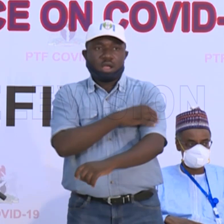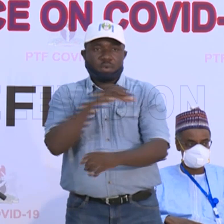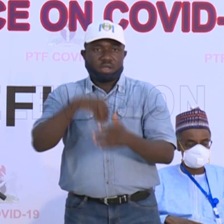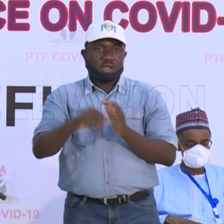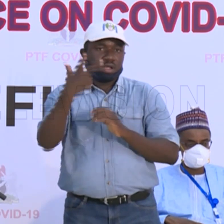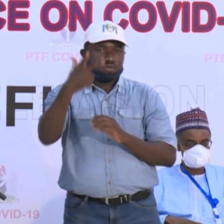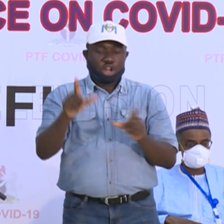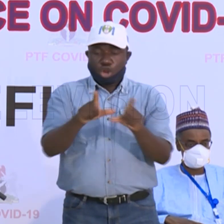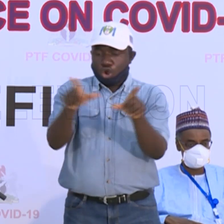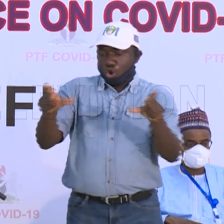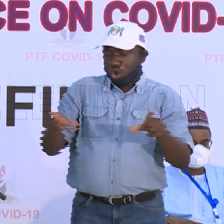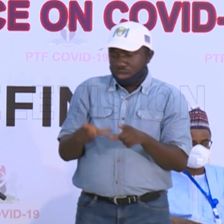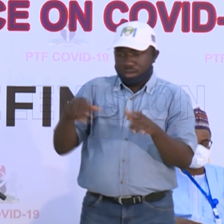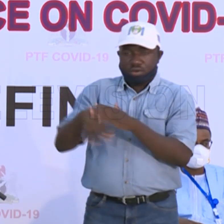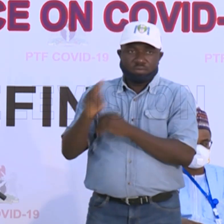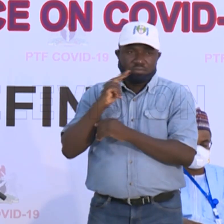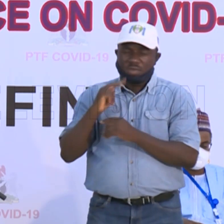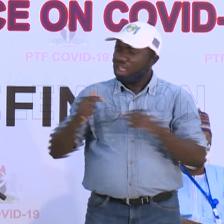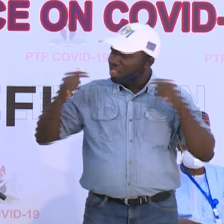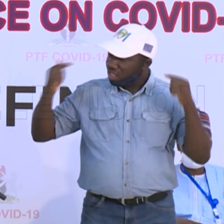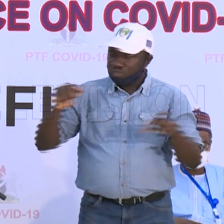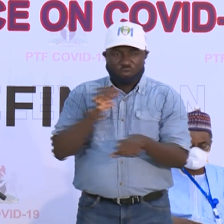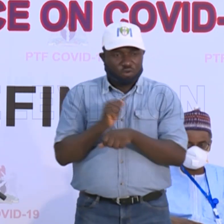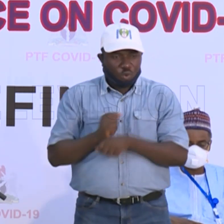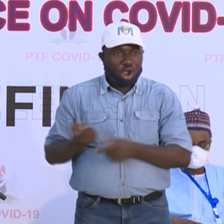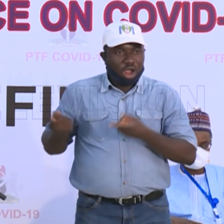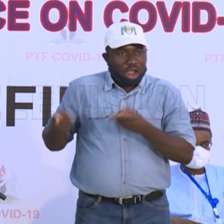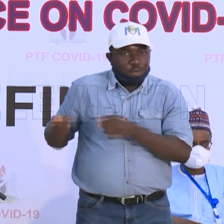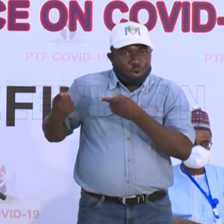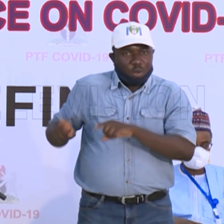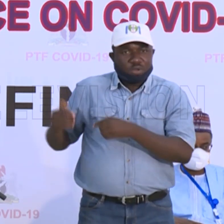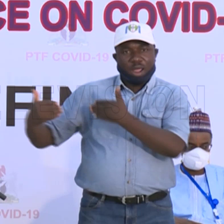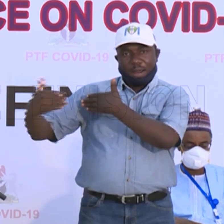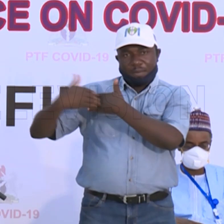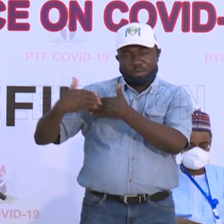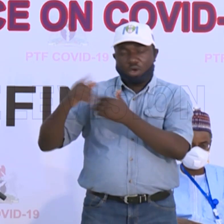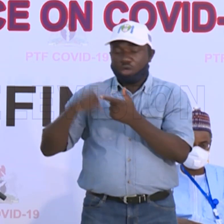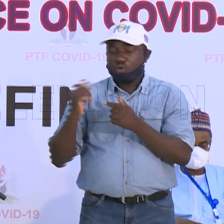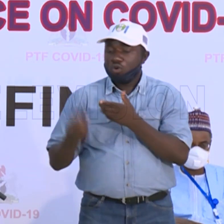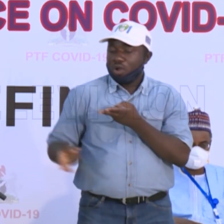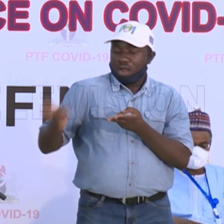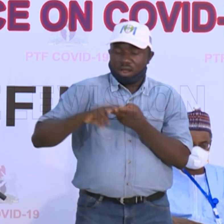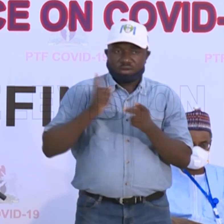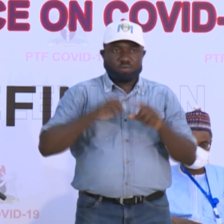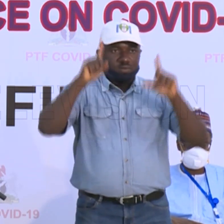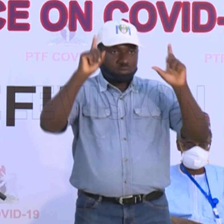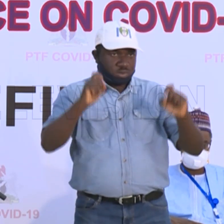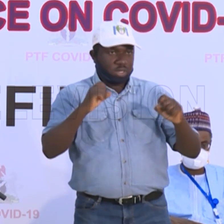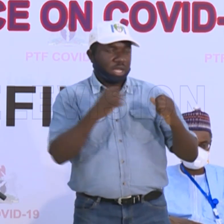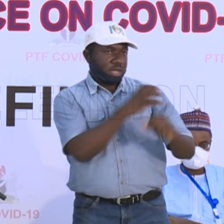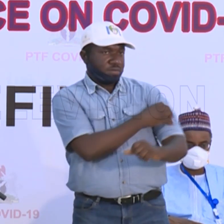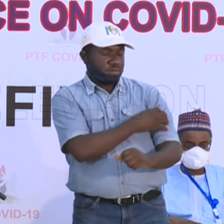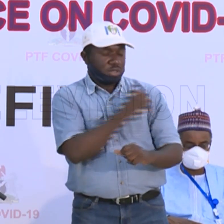locations in Nigeria. So there's a lot of work happening in the background to increase our testing capacity, but we need patience.